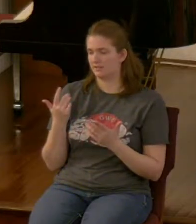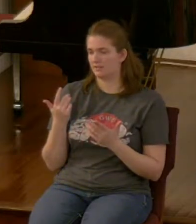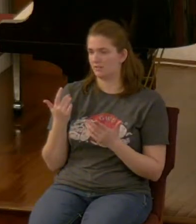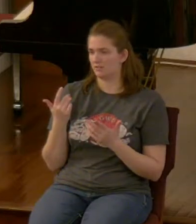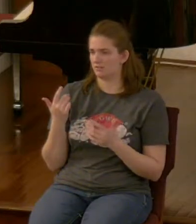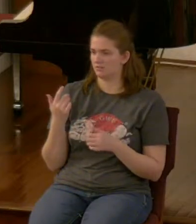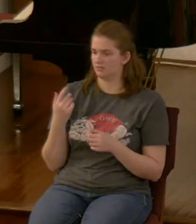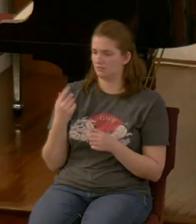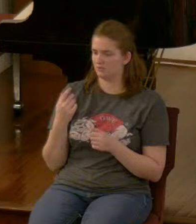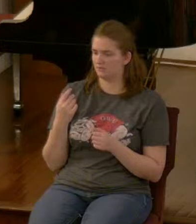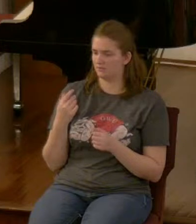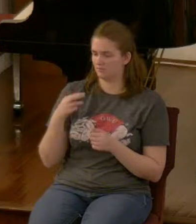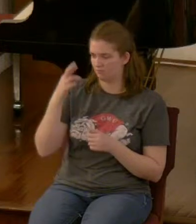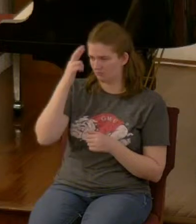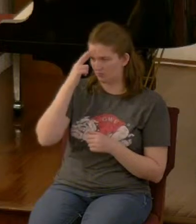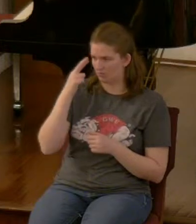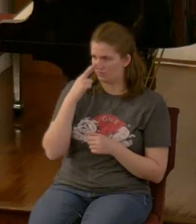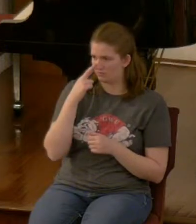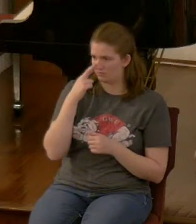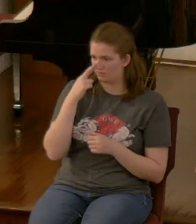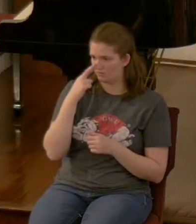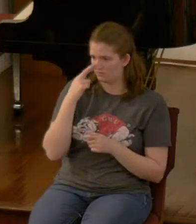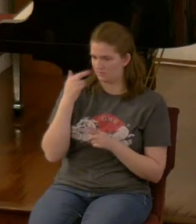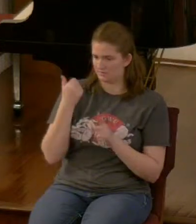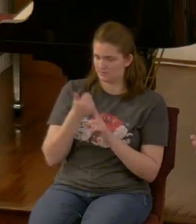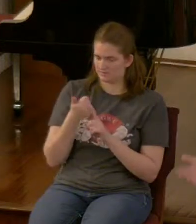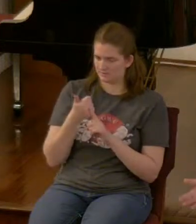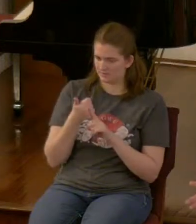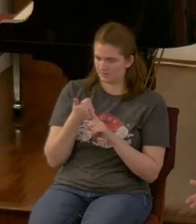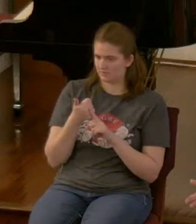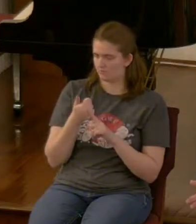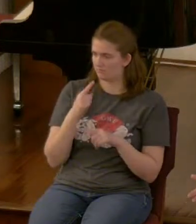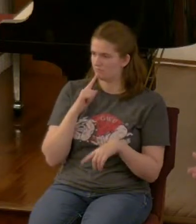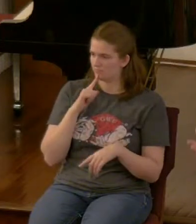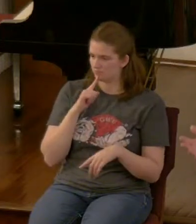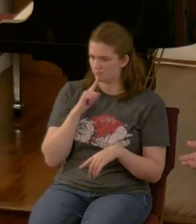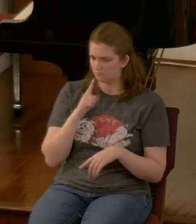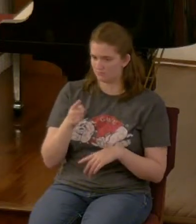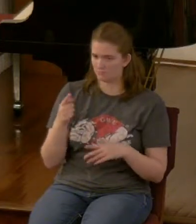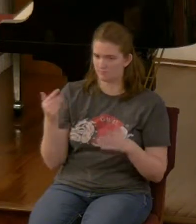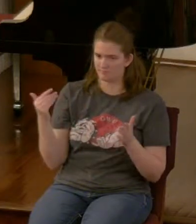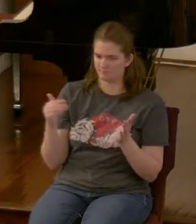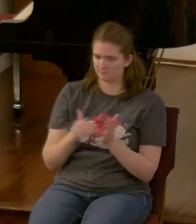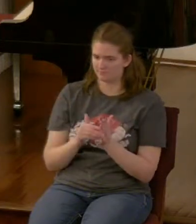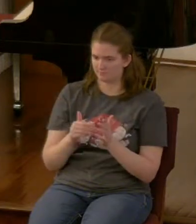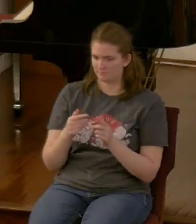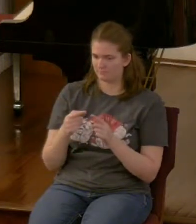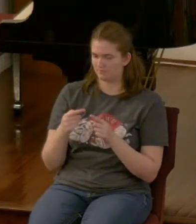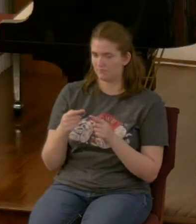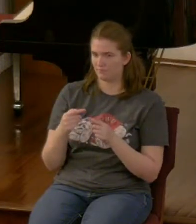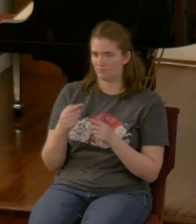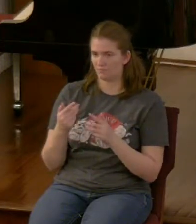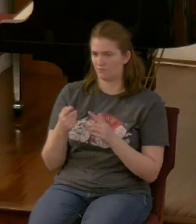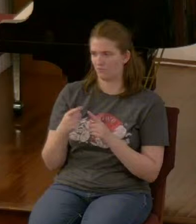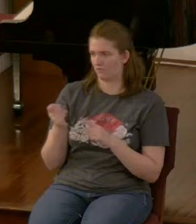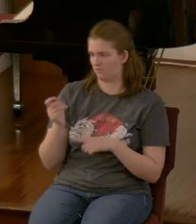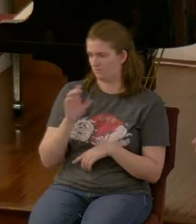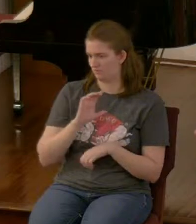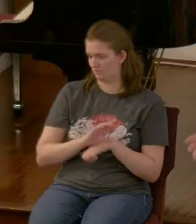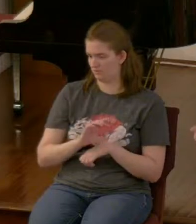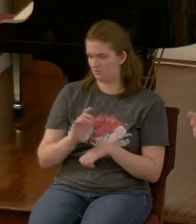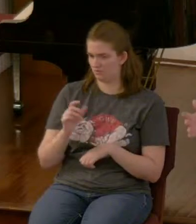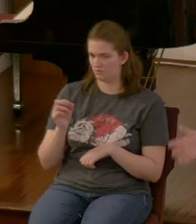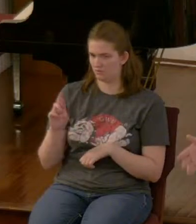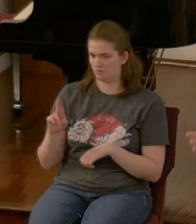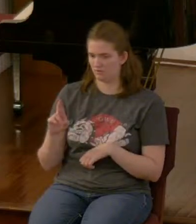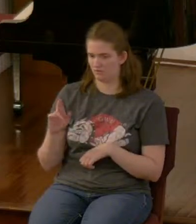whether the Roman Empire had any serious opposition from the Christian church or that the growing power of the church contributed to a major